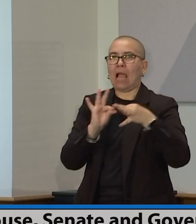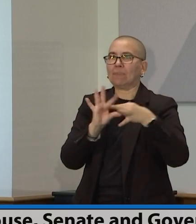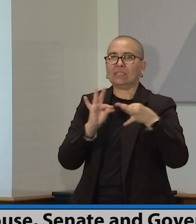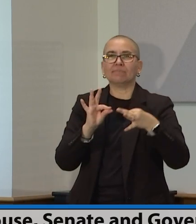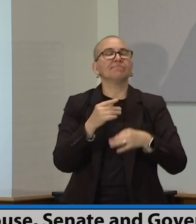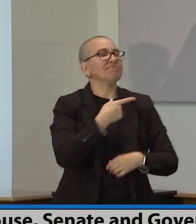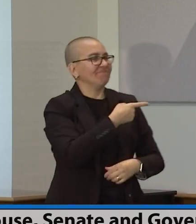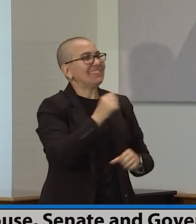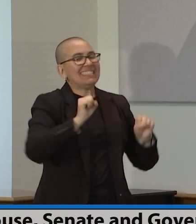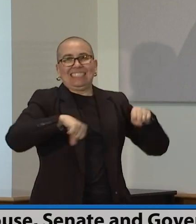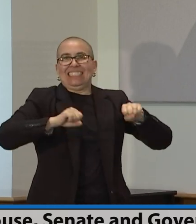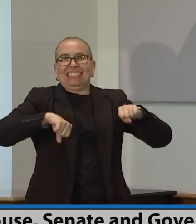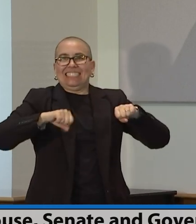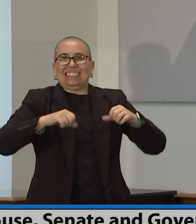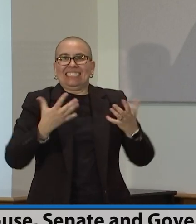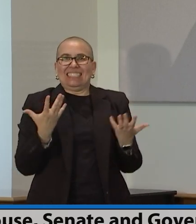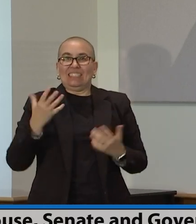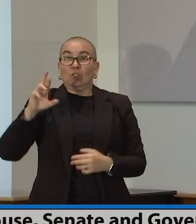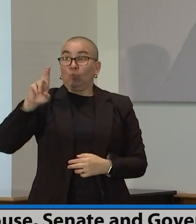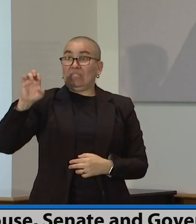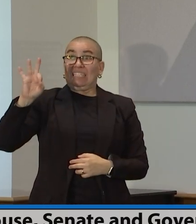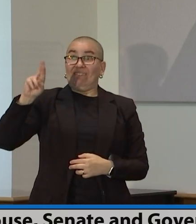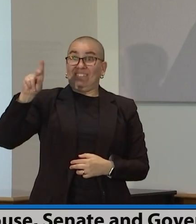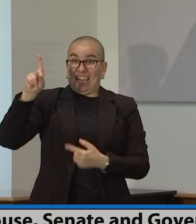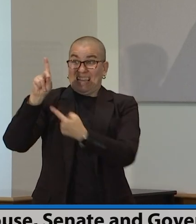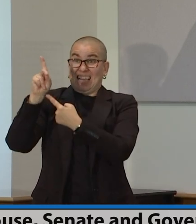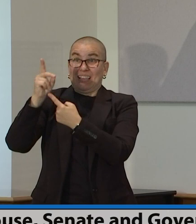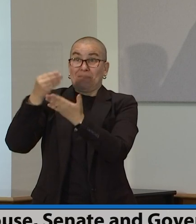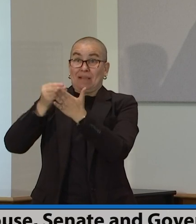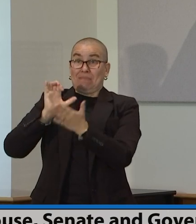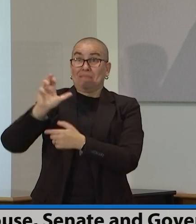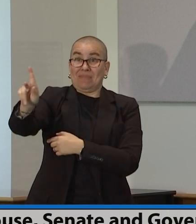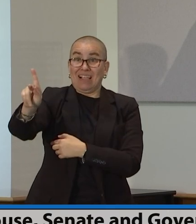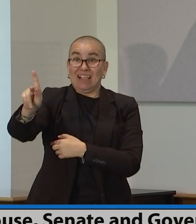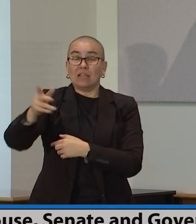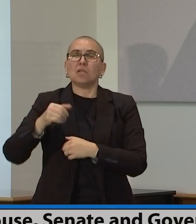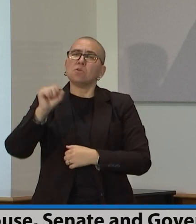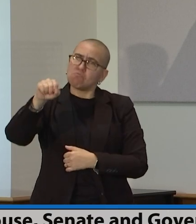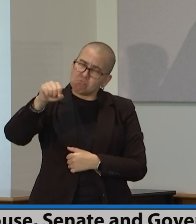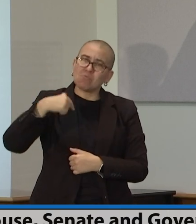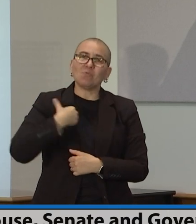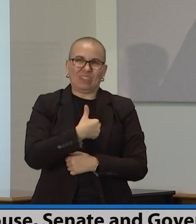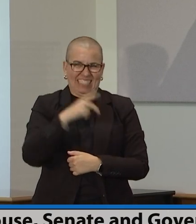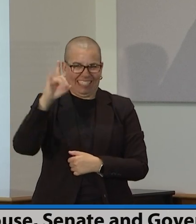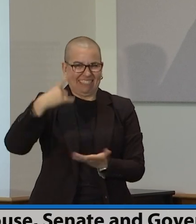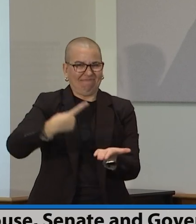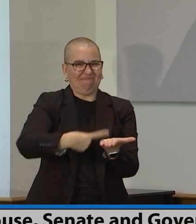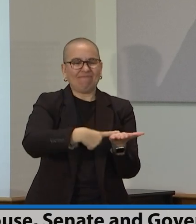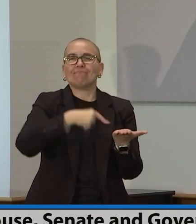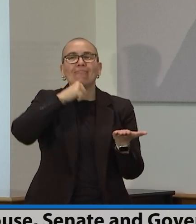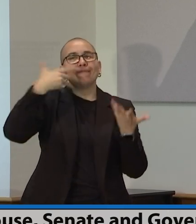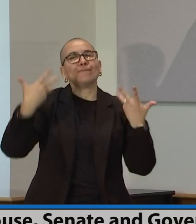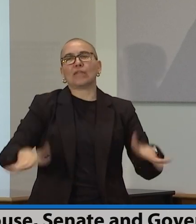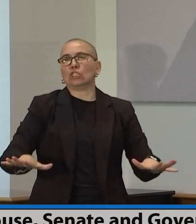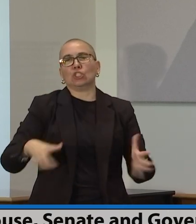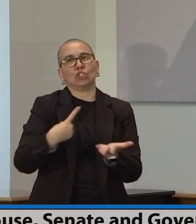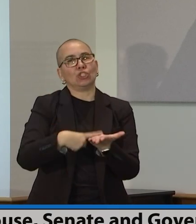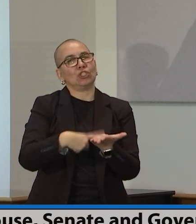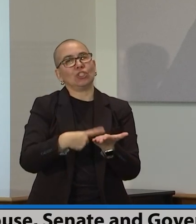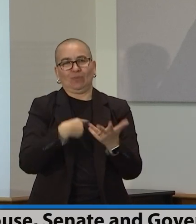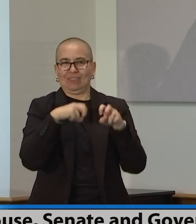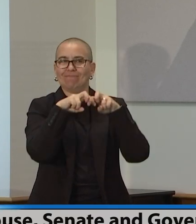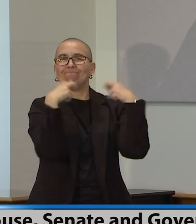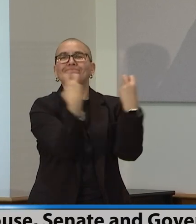And, you know, we had conversations about trying to get it done today. It's just going to get done with everything else. But the fact that we've all